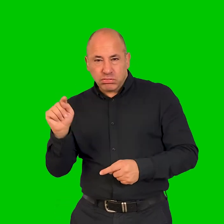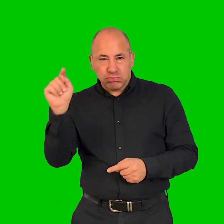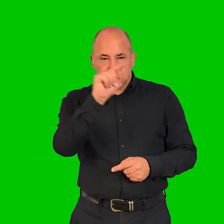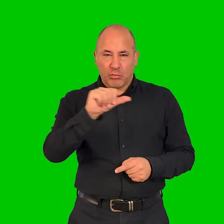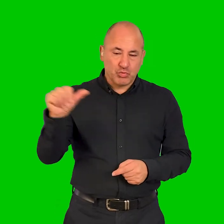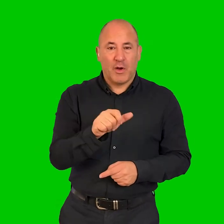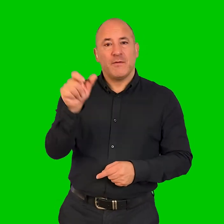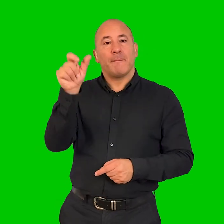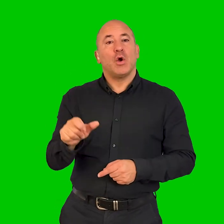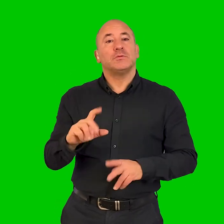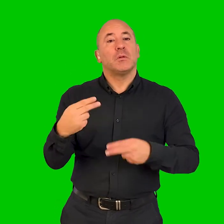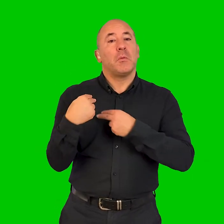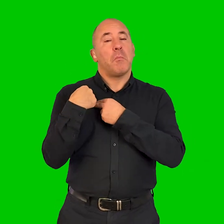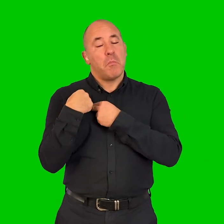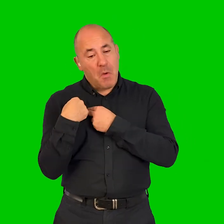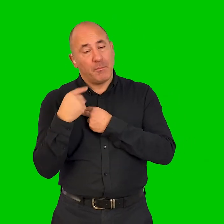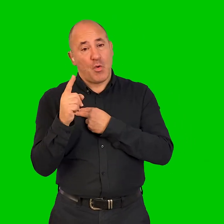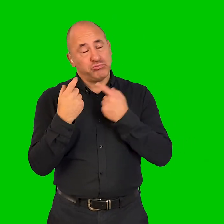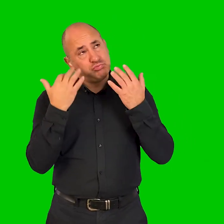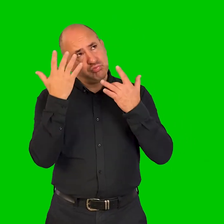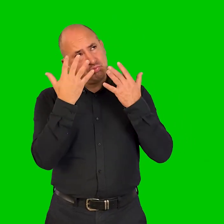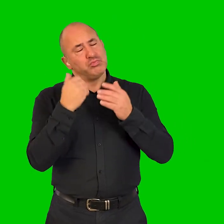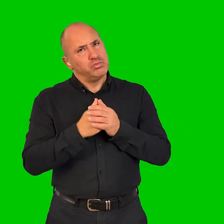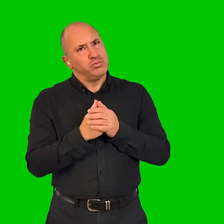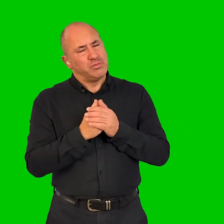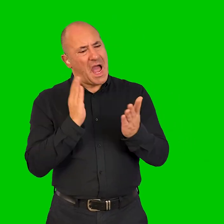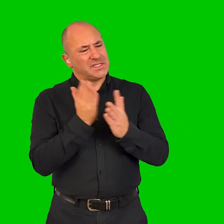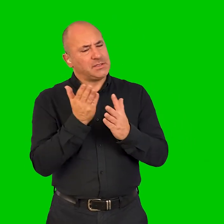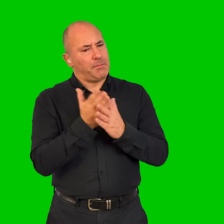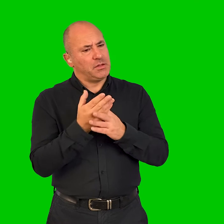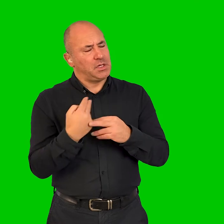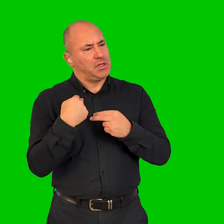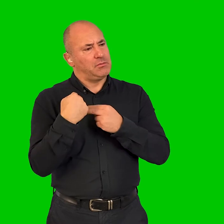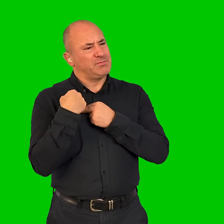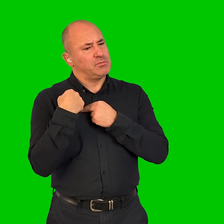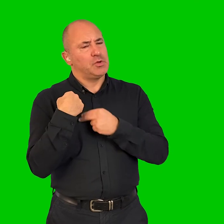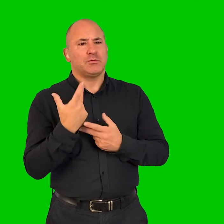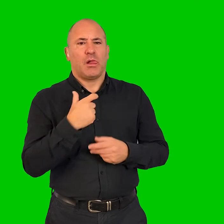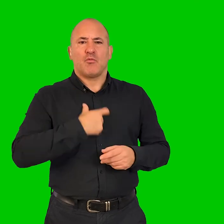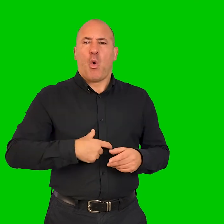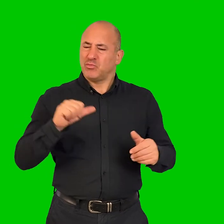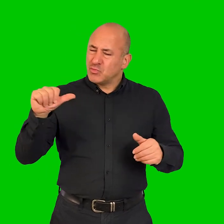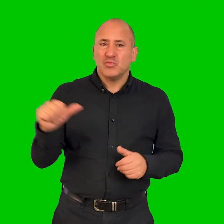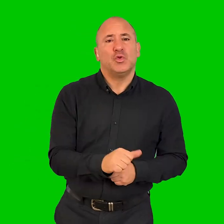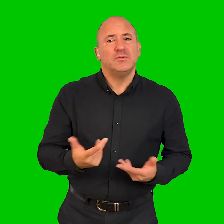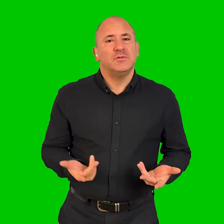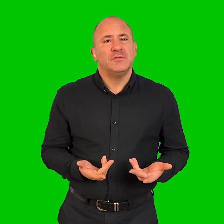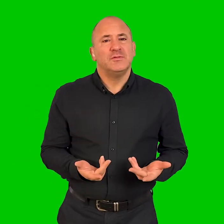organizations that, that, that are, that are doing that, but, but it, you know, every, every venue, should have